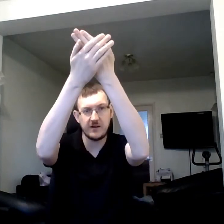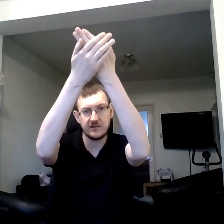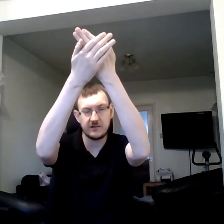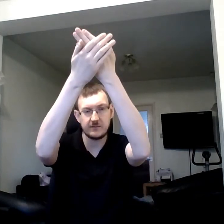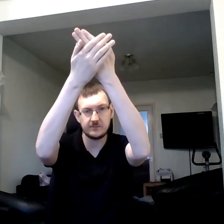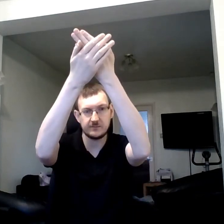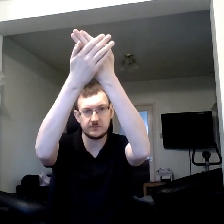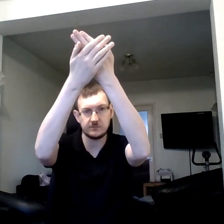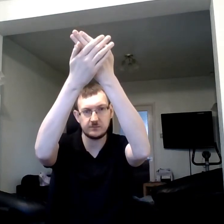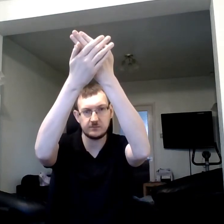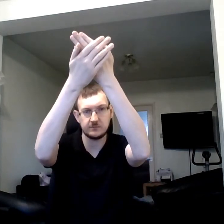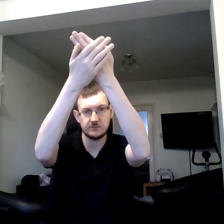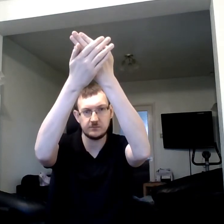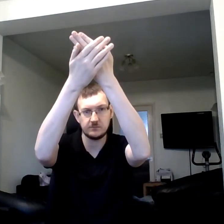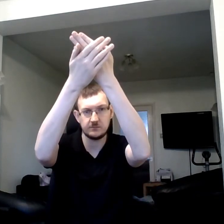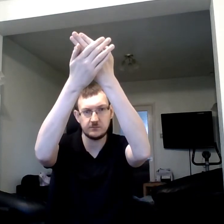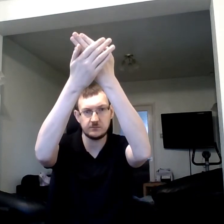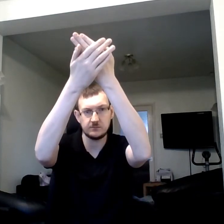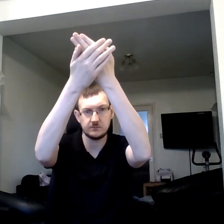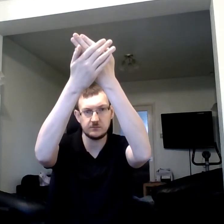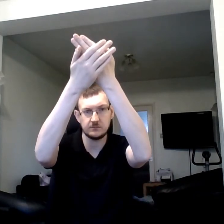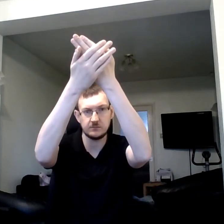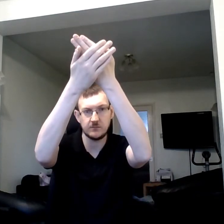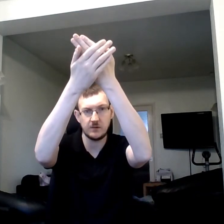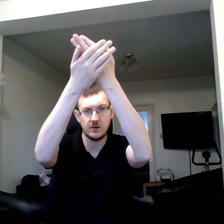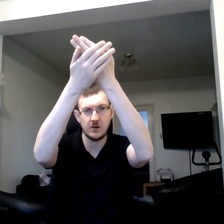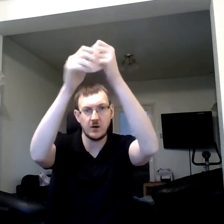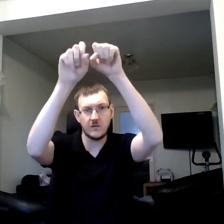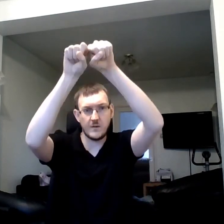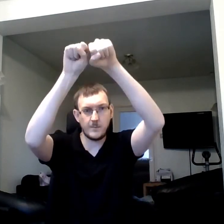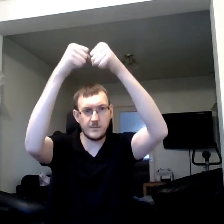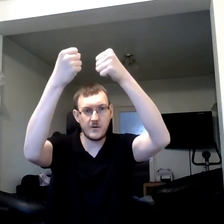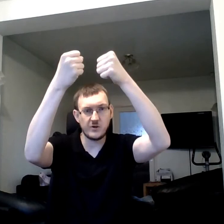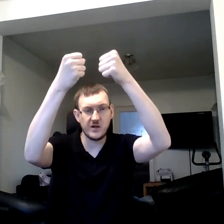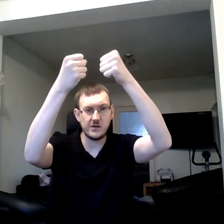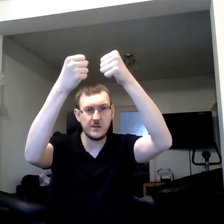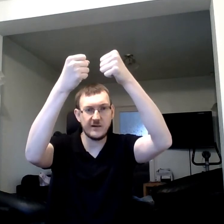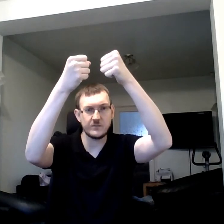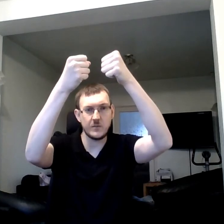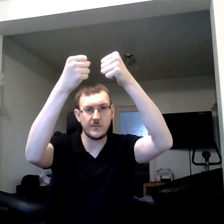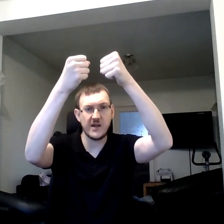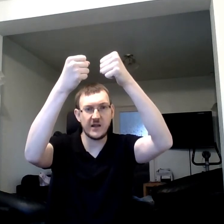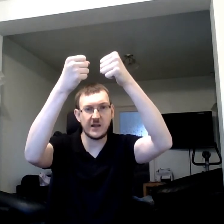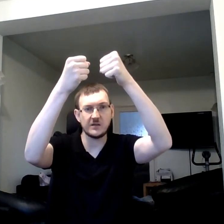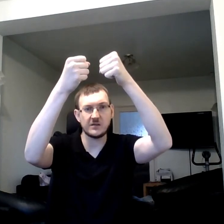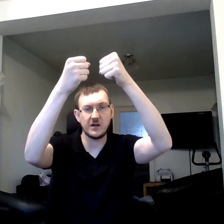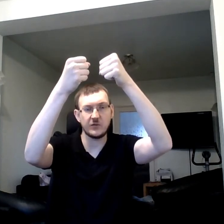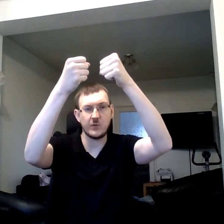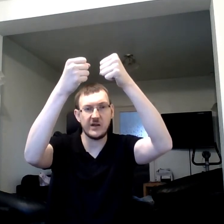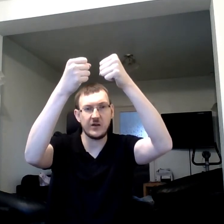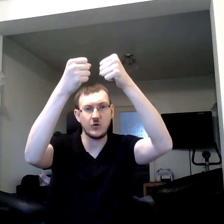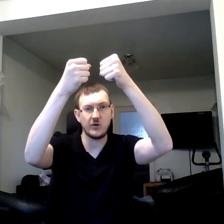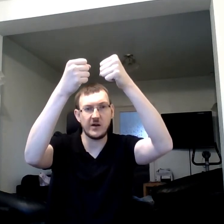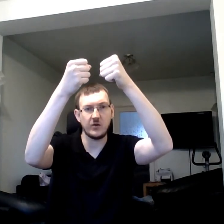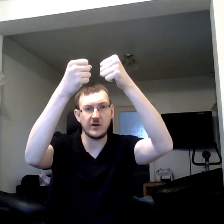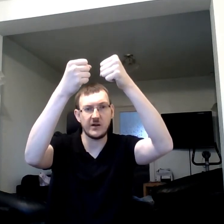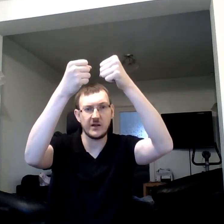of a broken. Imagine we're breaking a twig or a